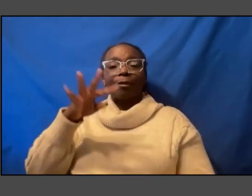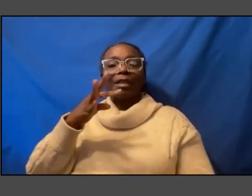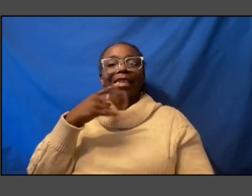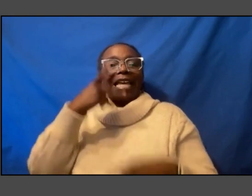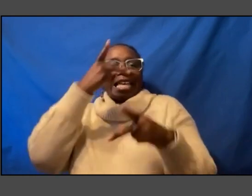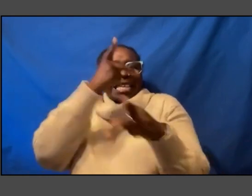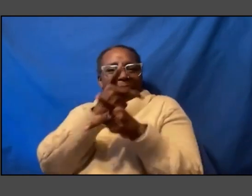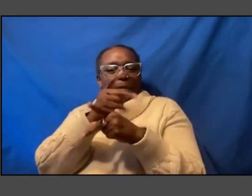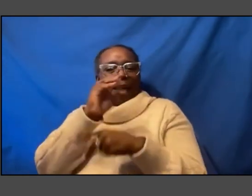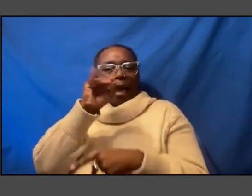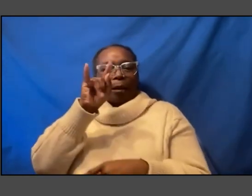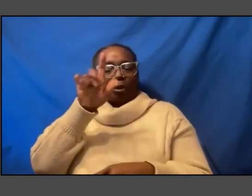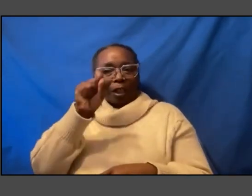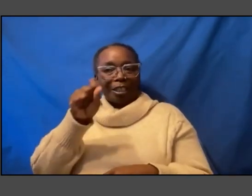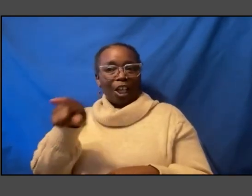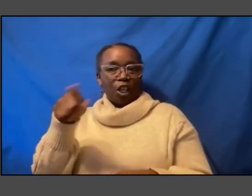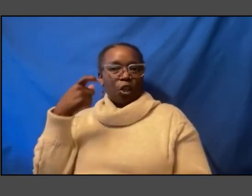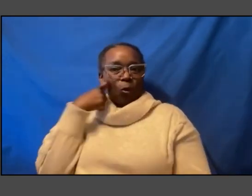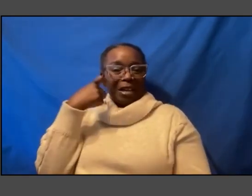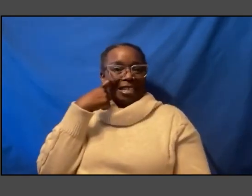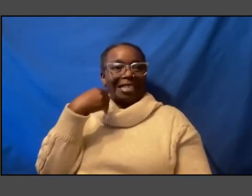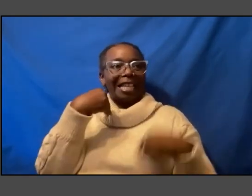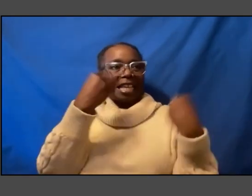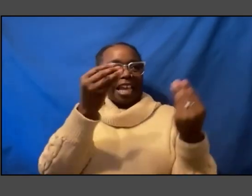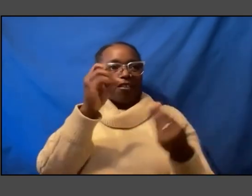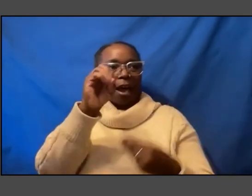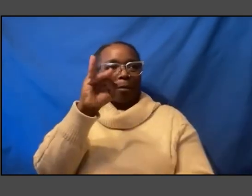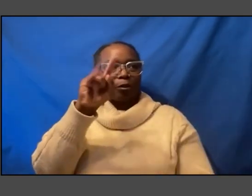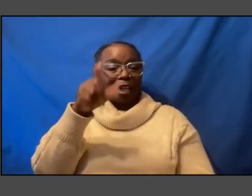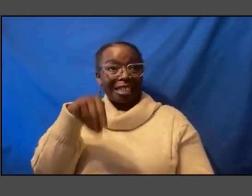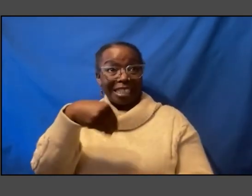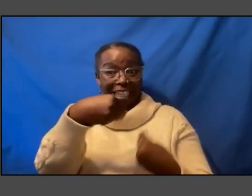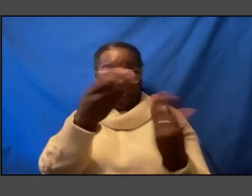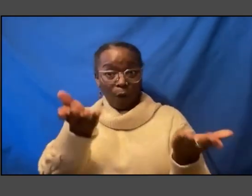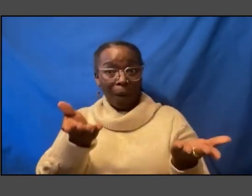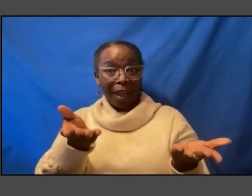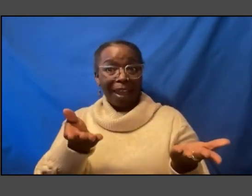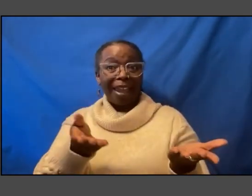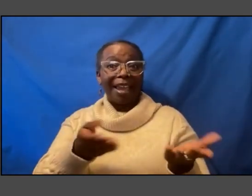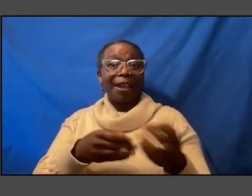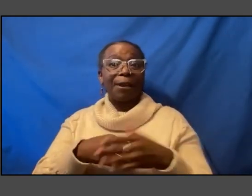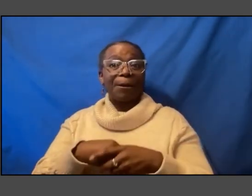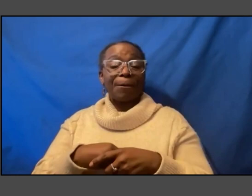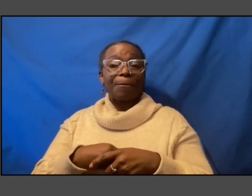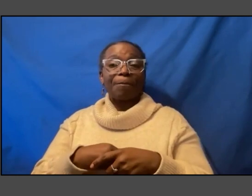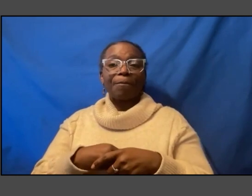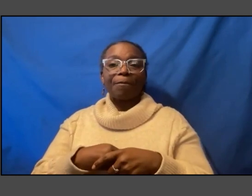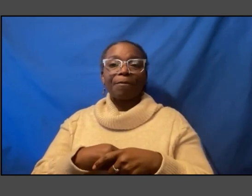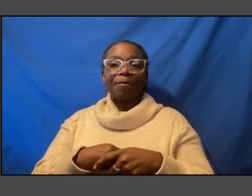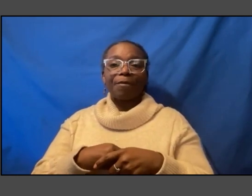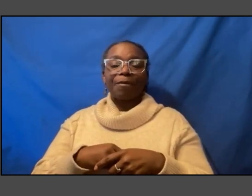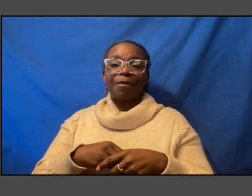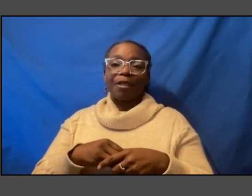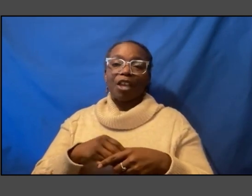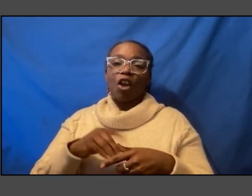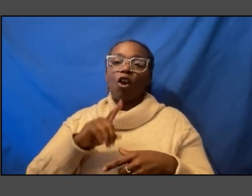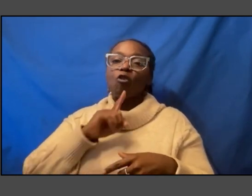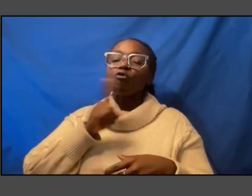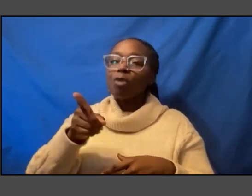gave some objects away uh uh that was a real institutional doing the right thing and